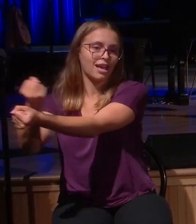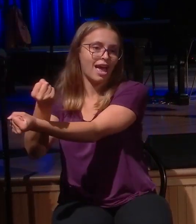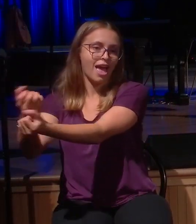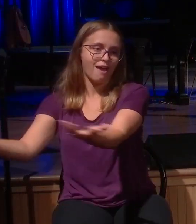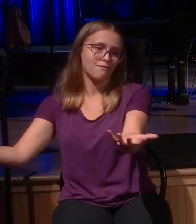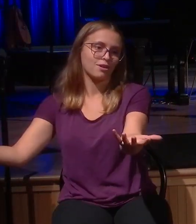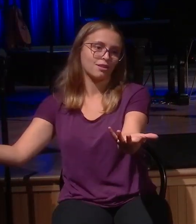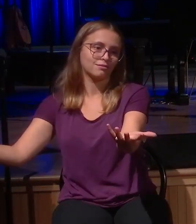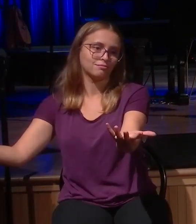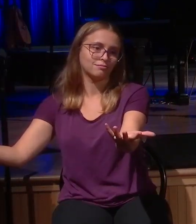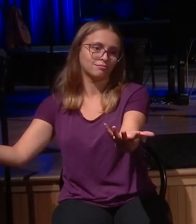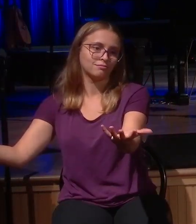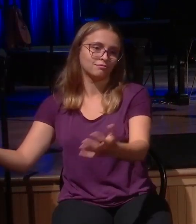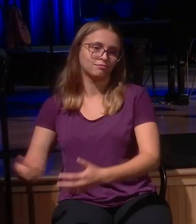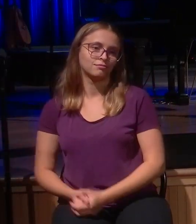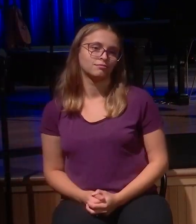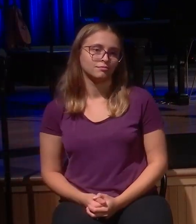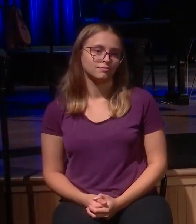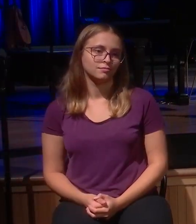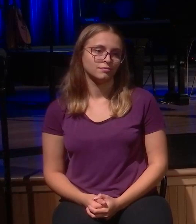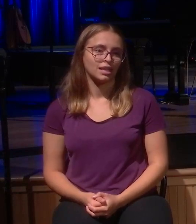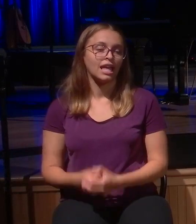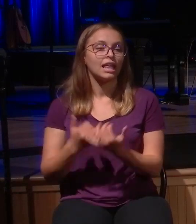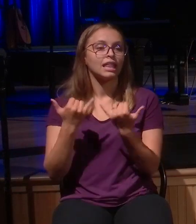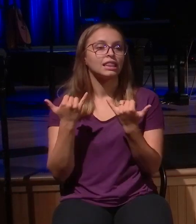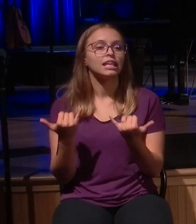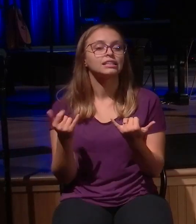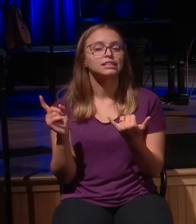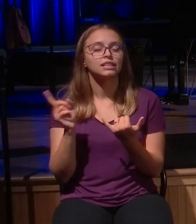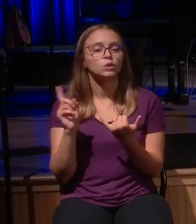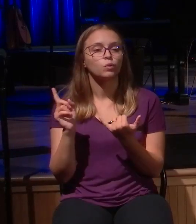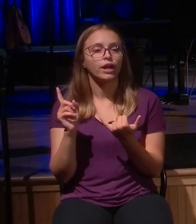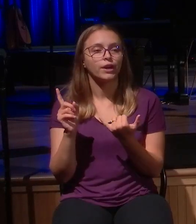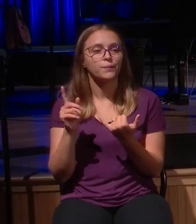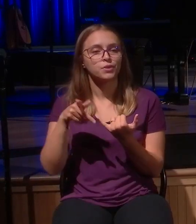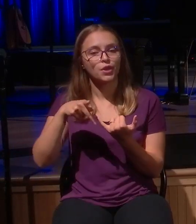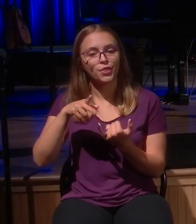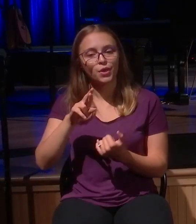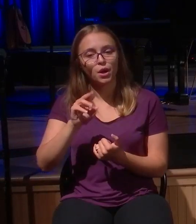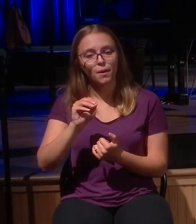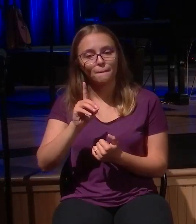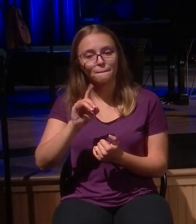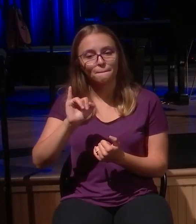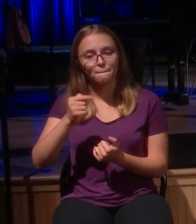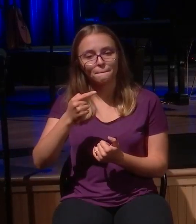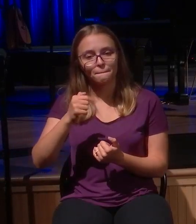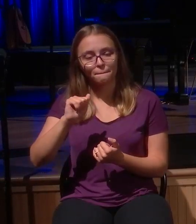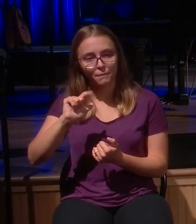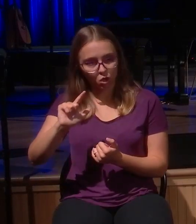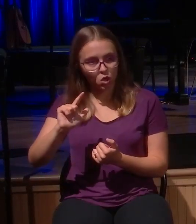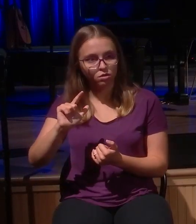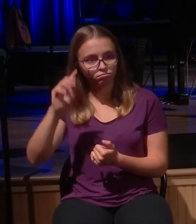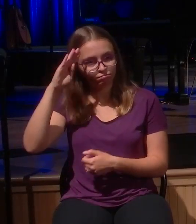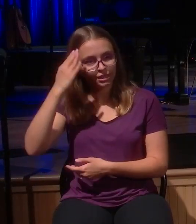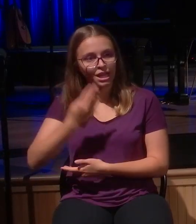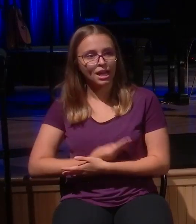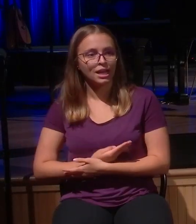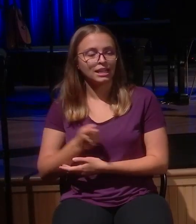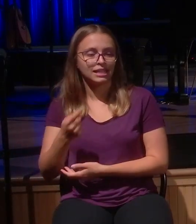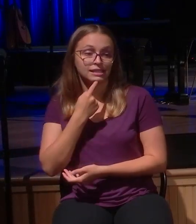where the prodigal moves from rebellion, I don't need the father, to recklessness. I'm going to do life apart from the father. And as the